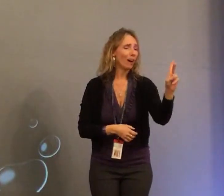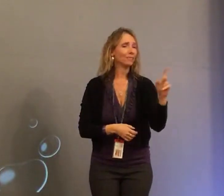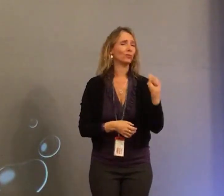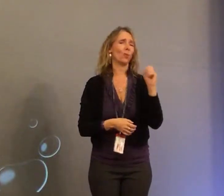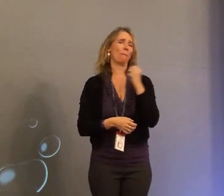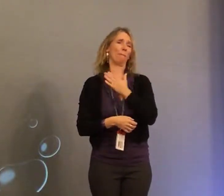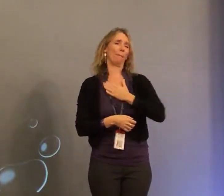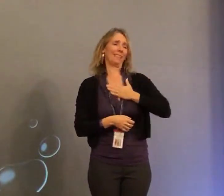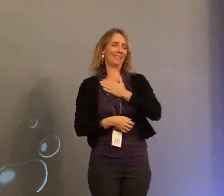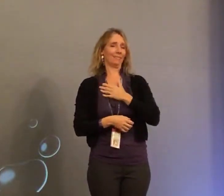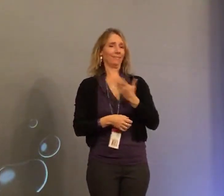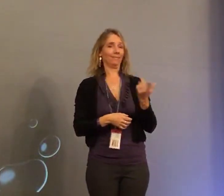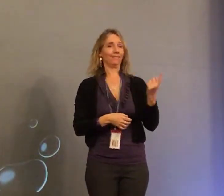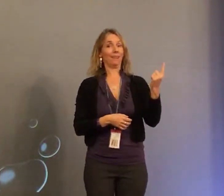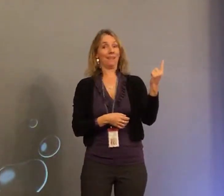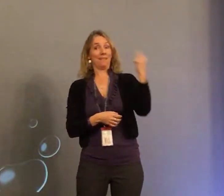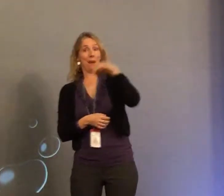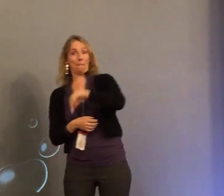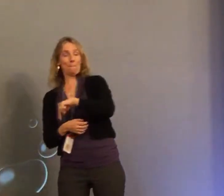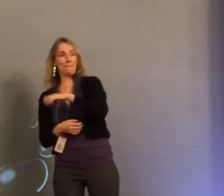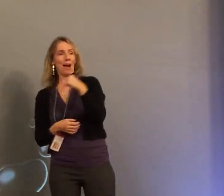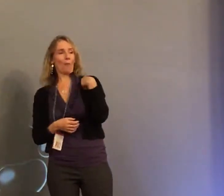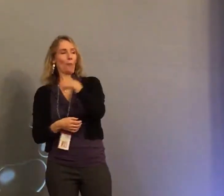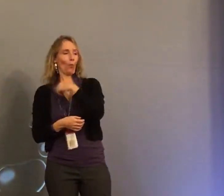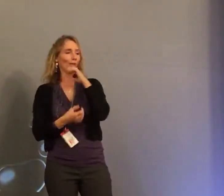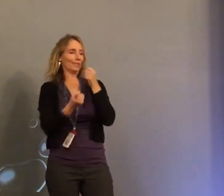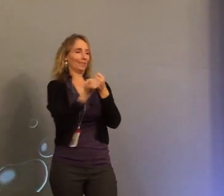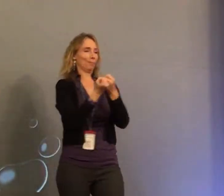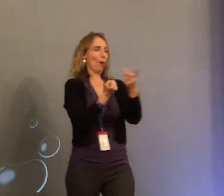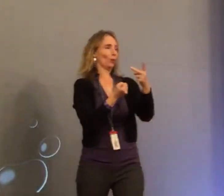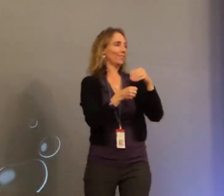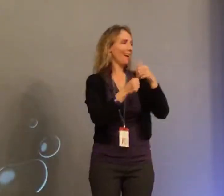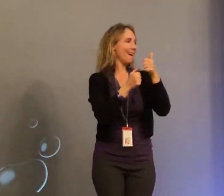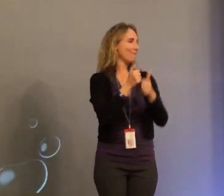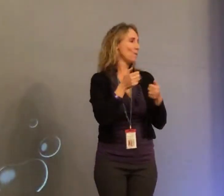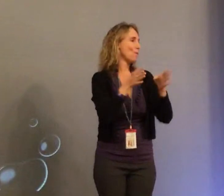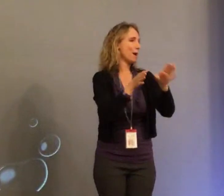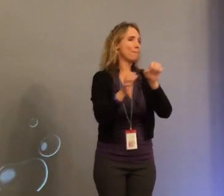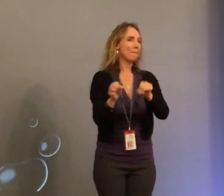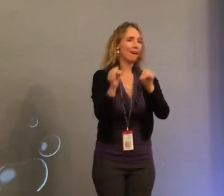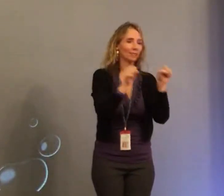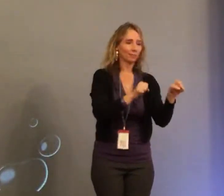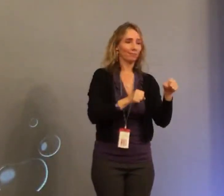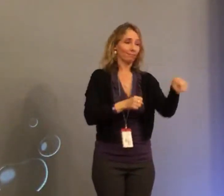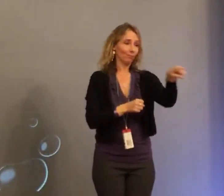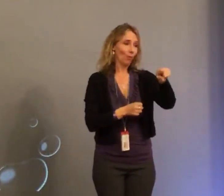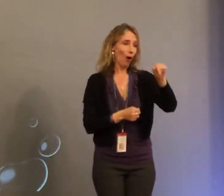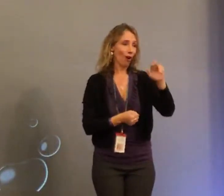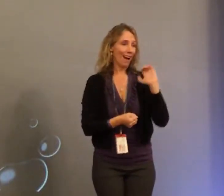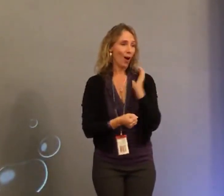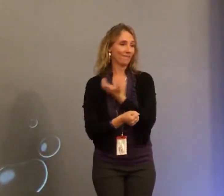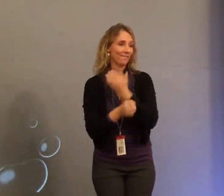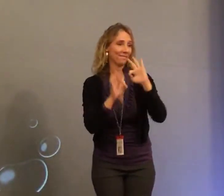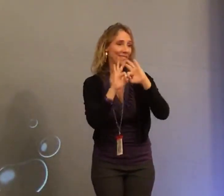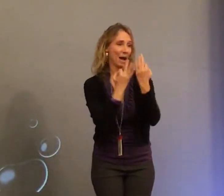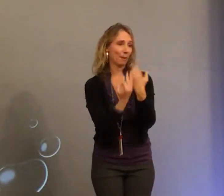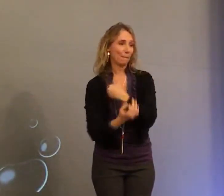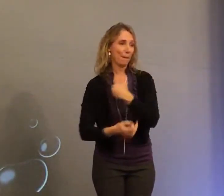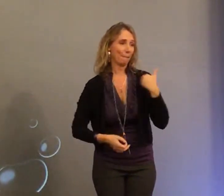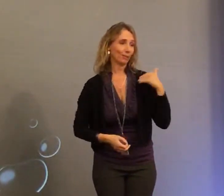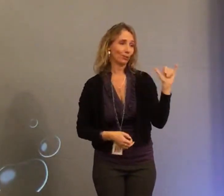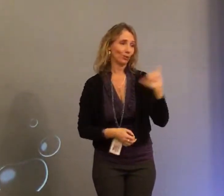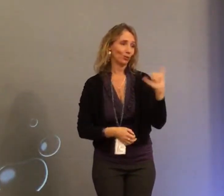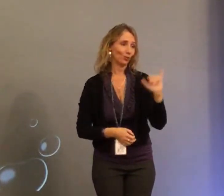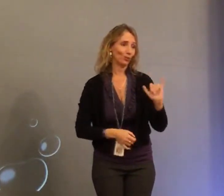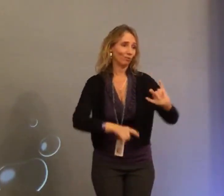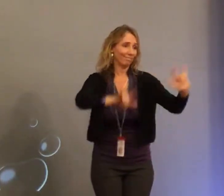making sure that you two are always okay. So please, be here. We'll support you in any way possible. You